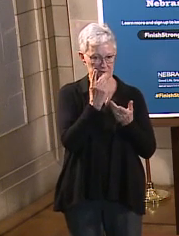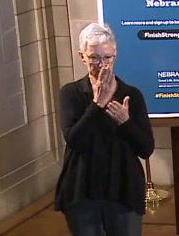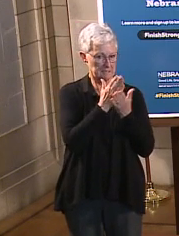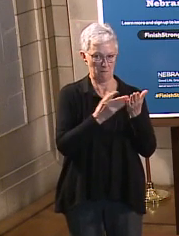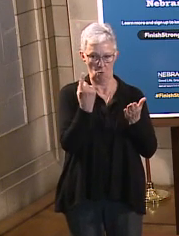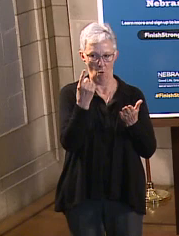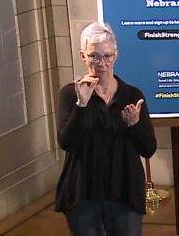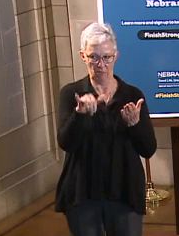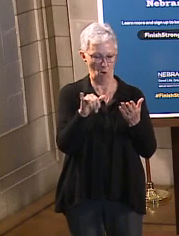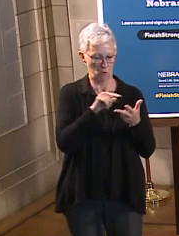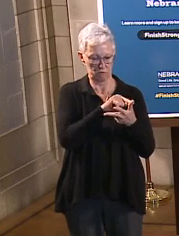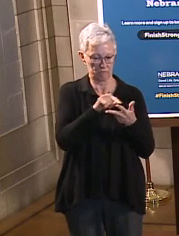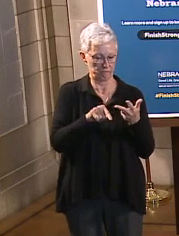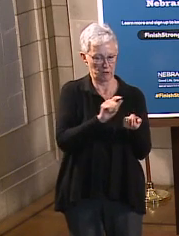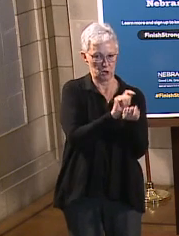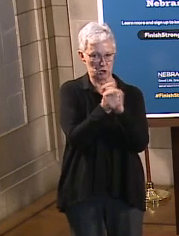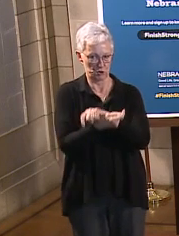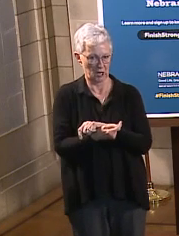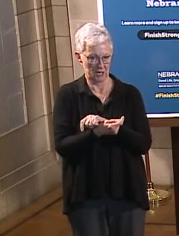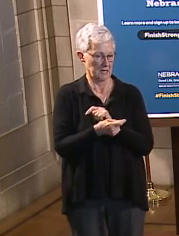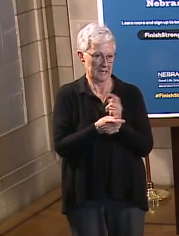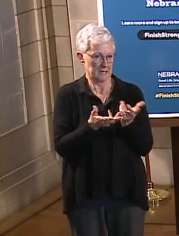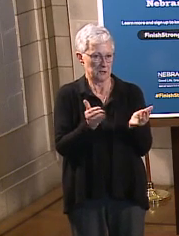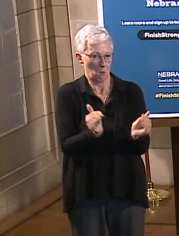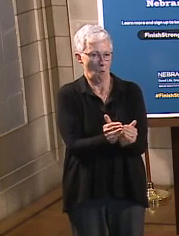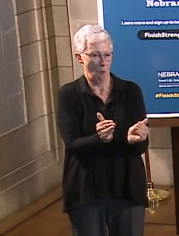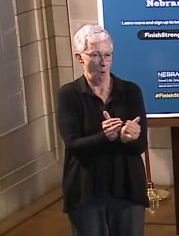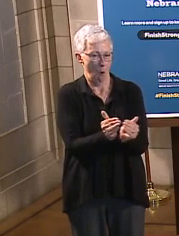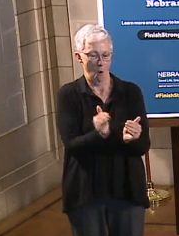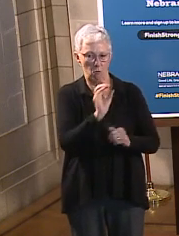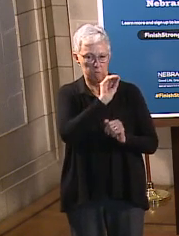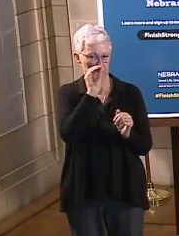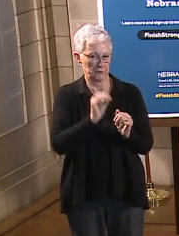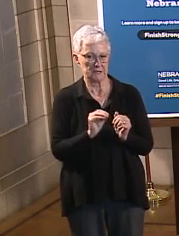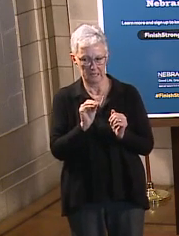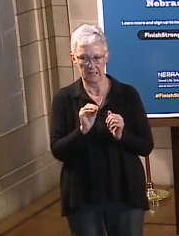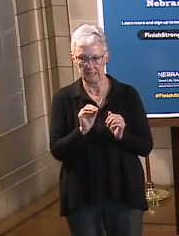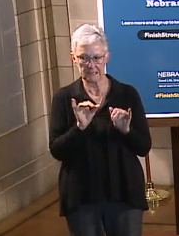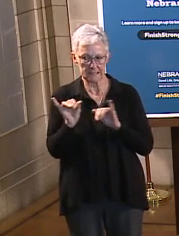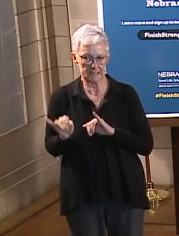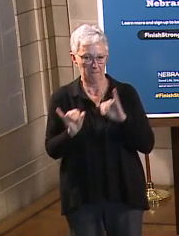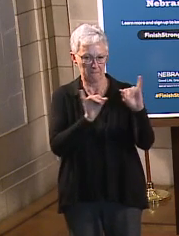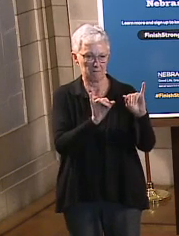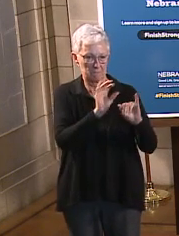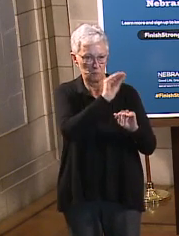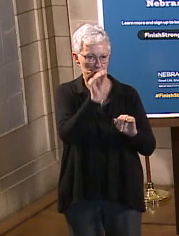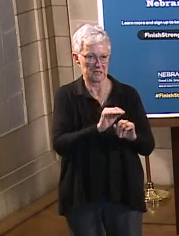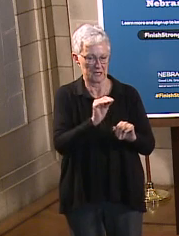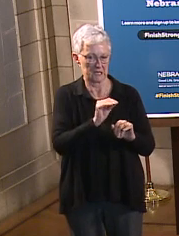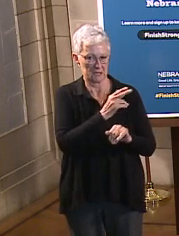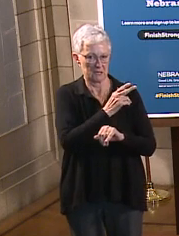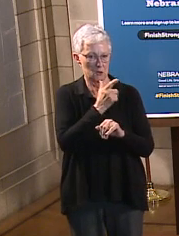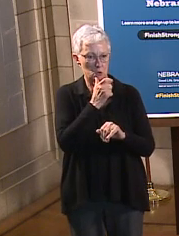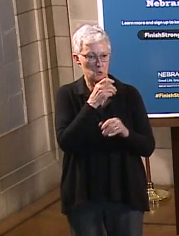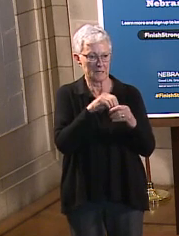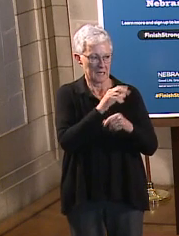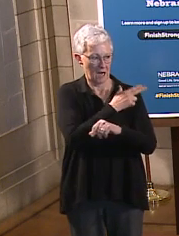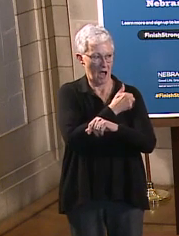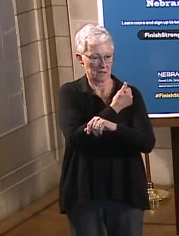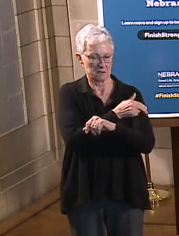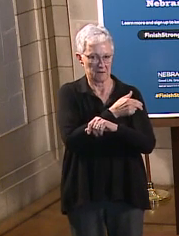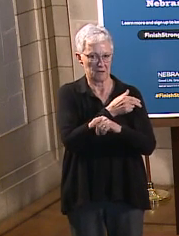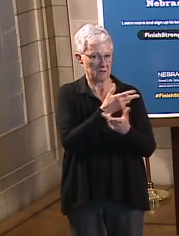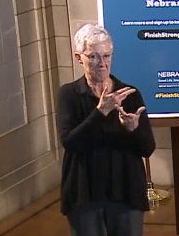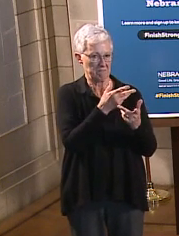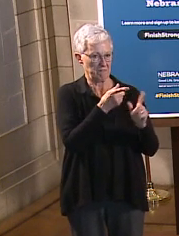these numbers are really small and reflect a similar proportion of hospitalizations as our standard COVID-19